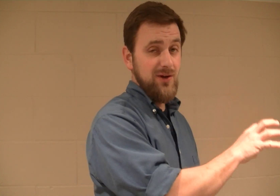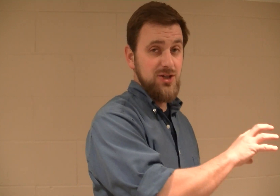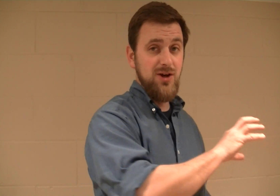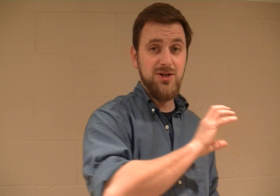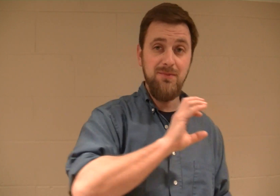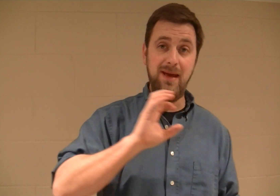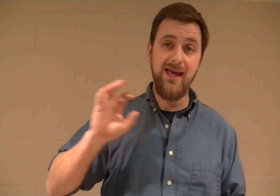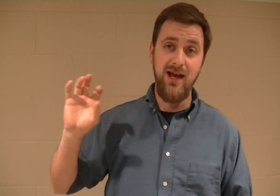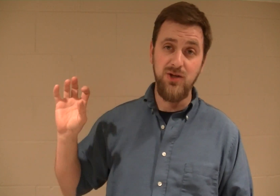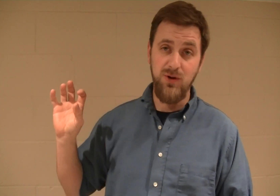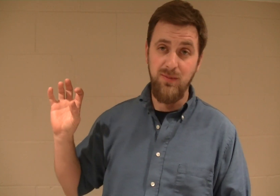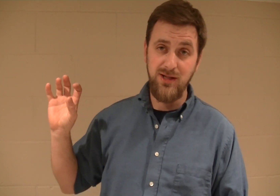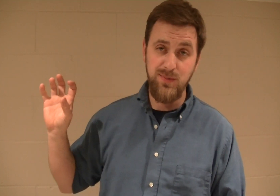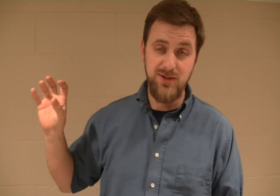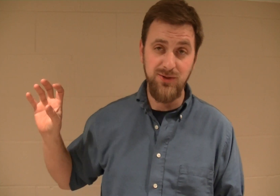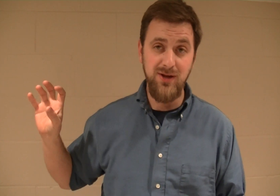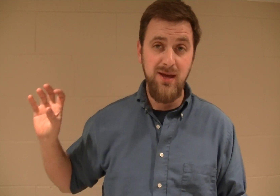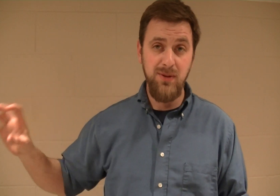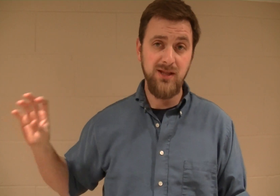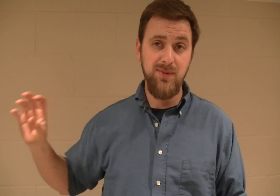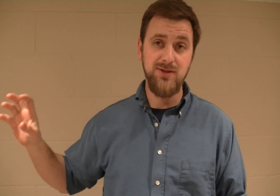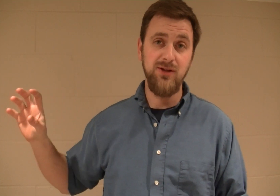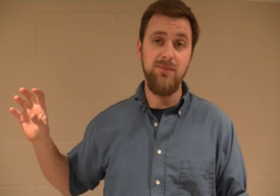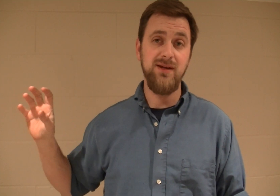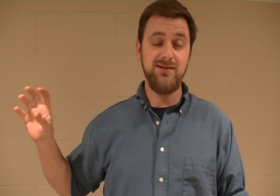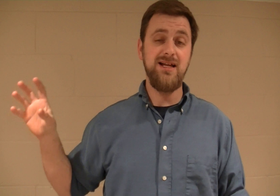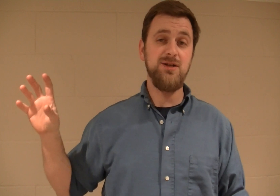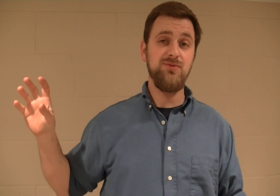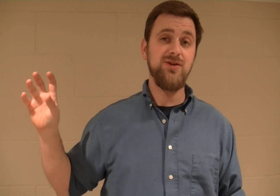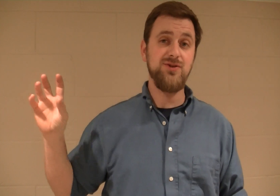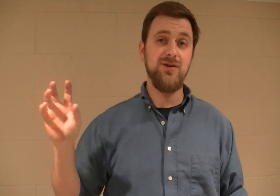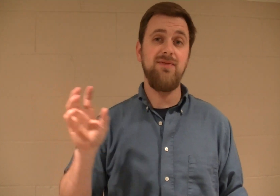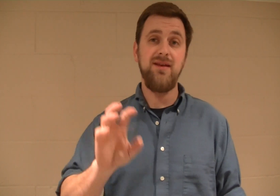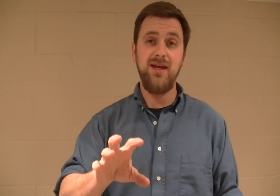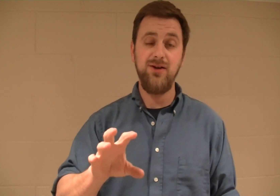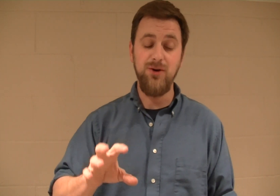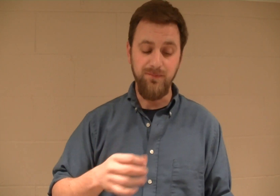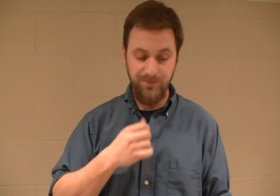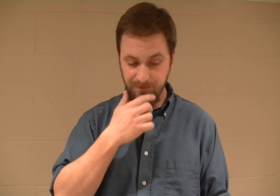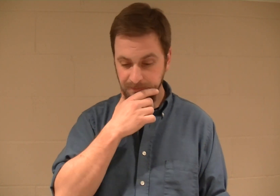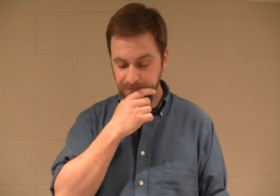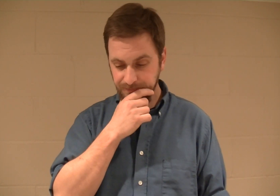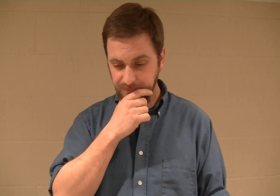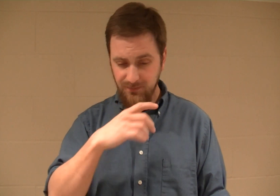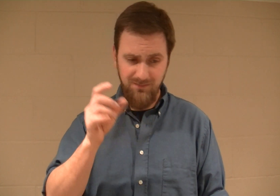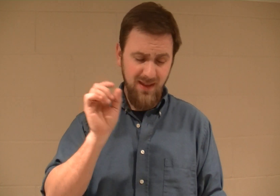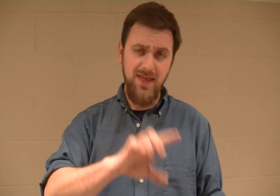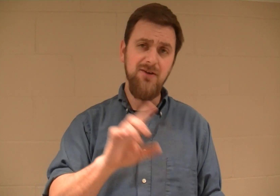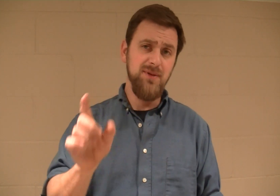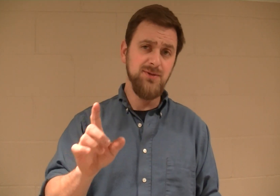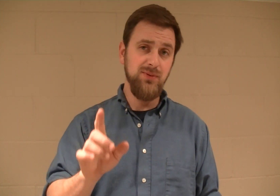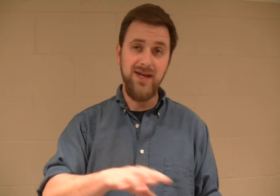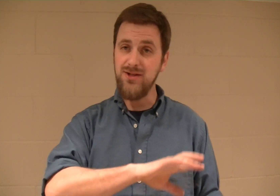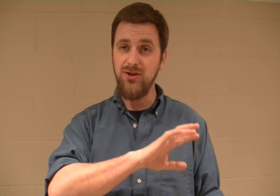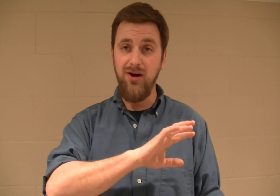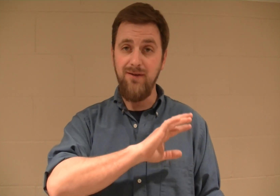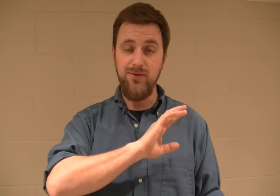registration back out to where you bought the pistol, pick the pistol up because now it's been registered, and then take it home. So they have misapplied this law for